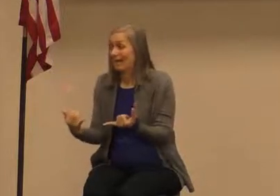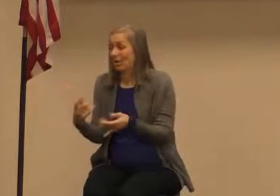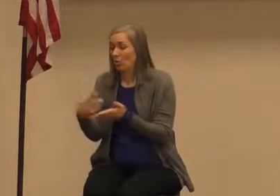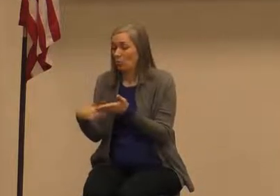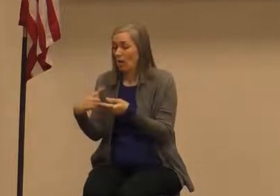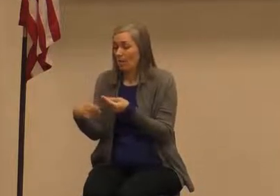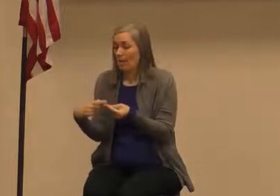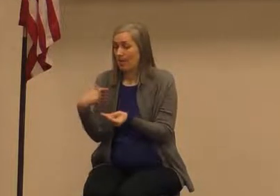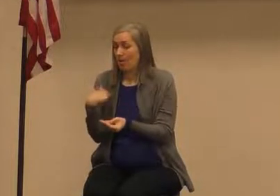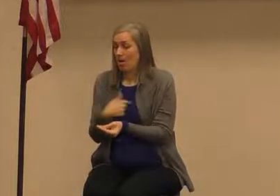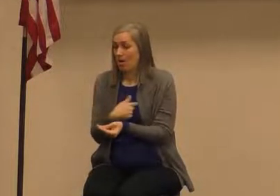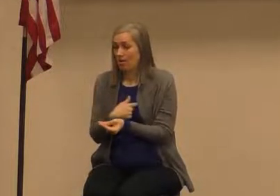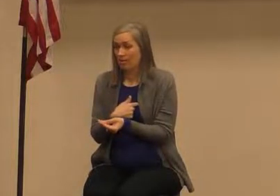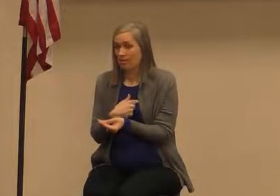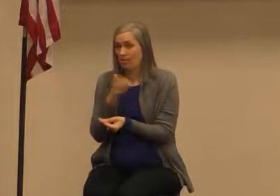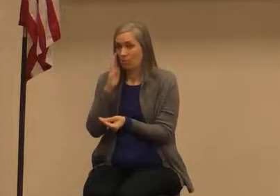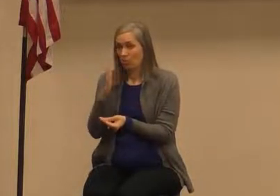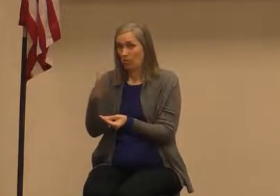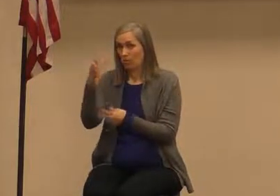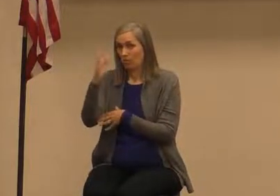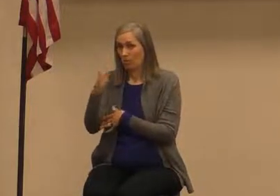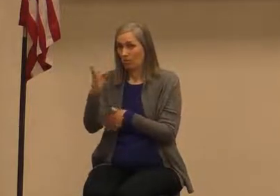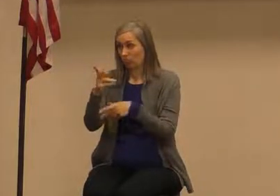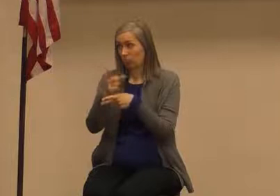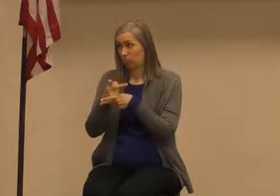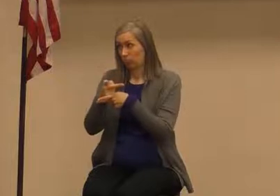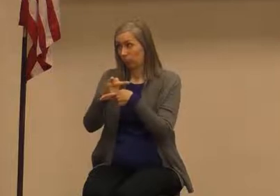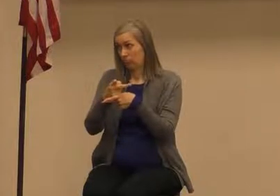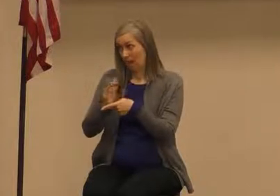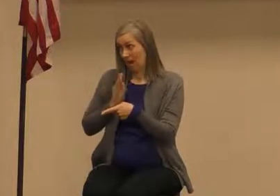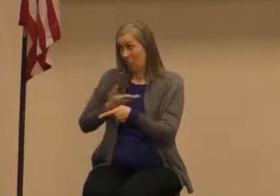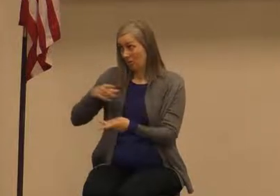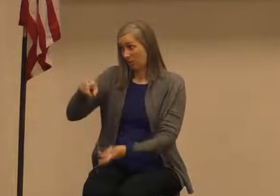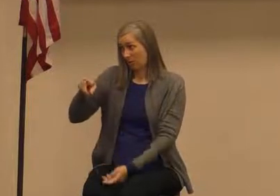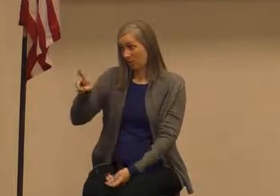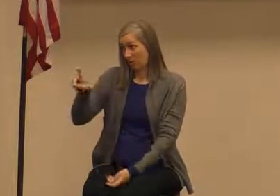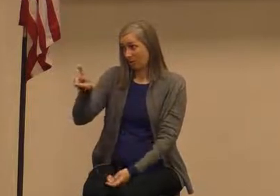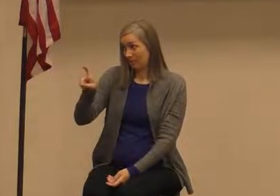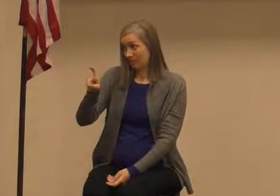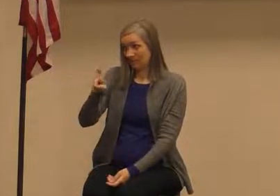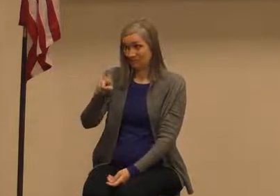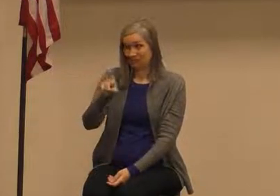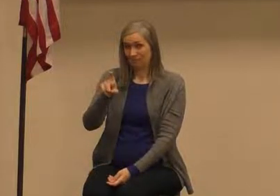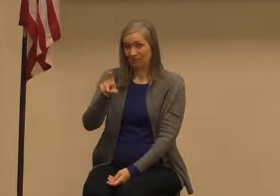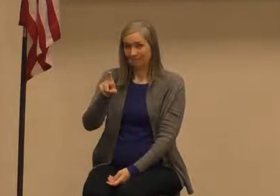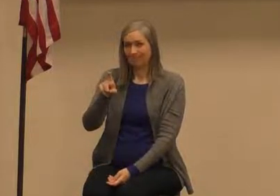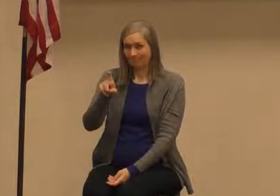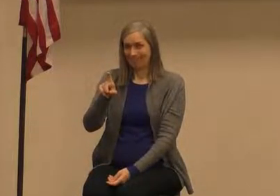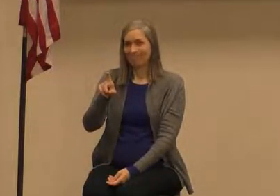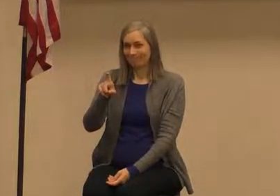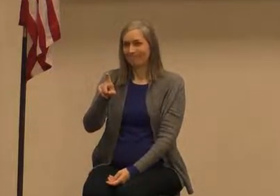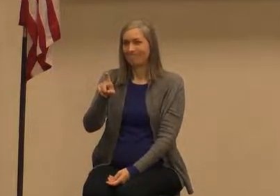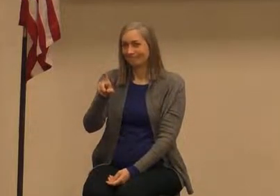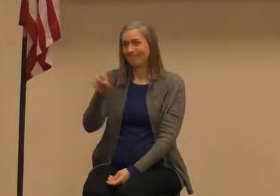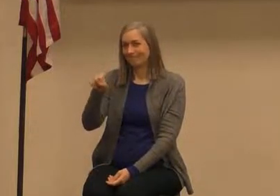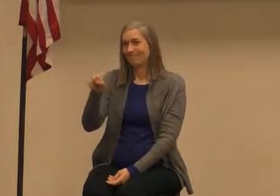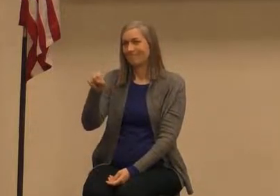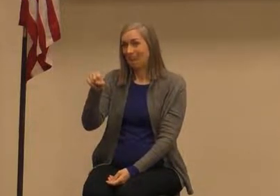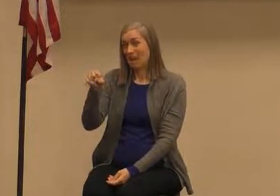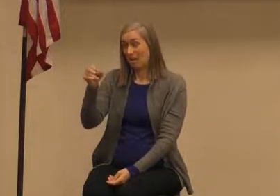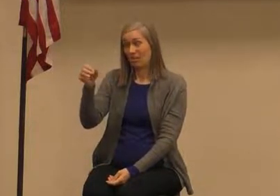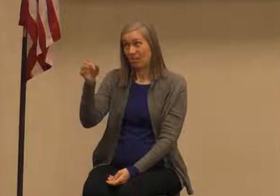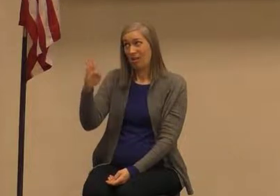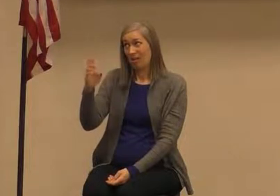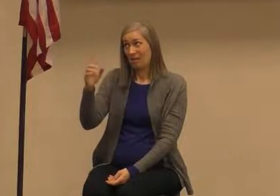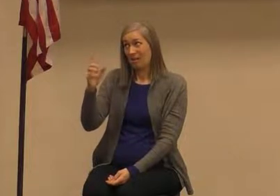is Yahweh going to supply all of our needs too yeah yes God he will